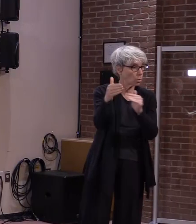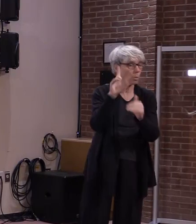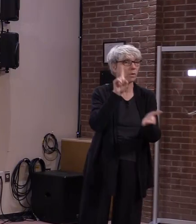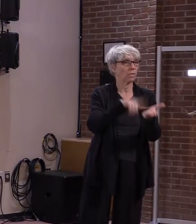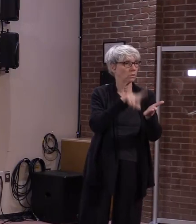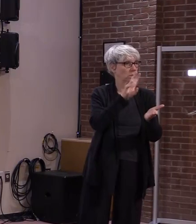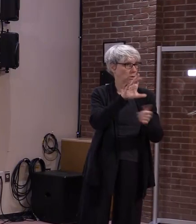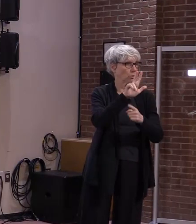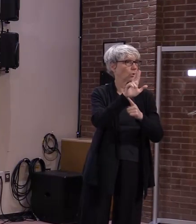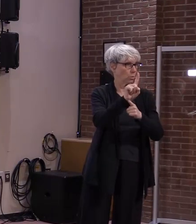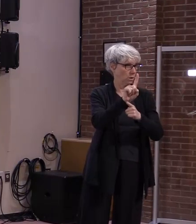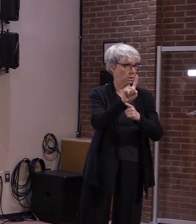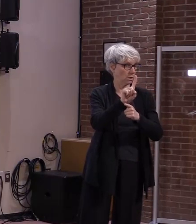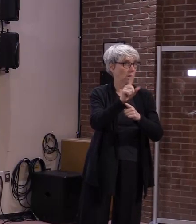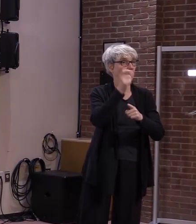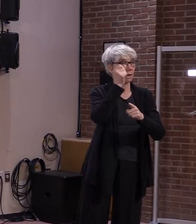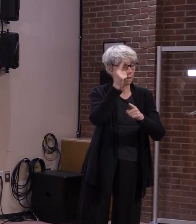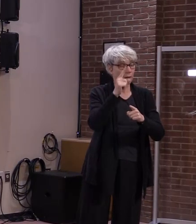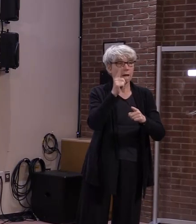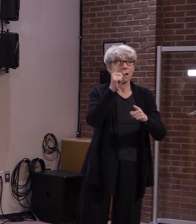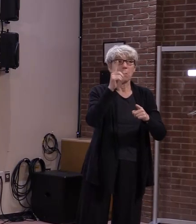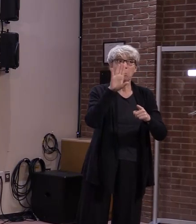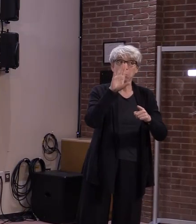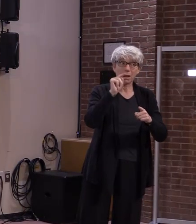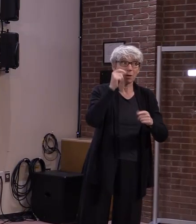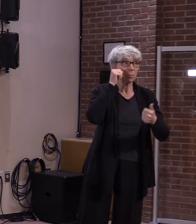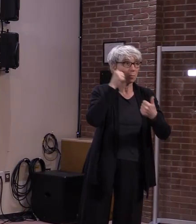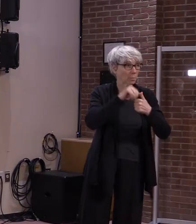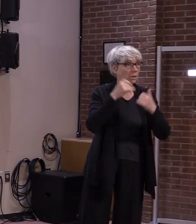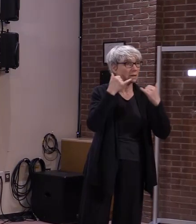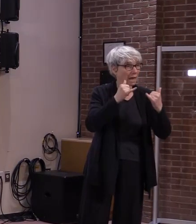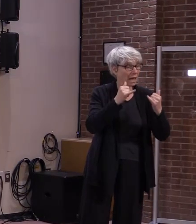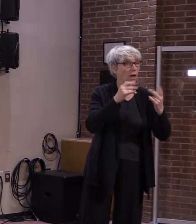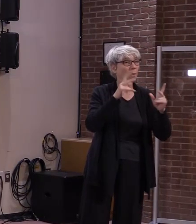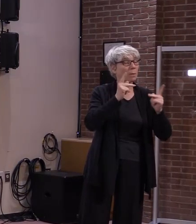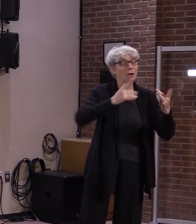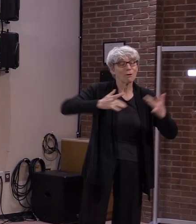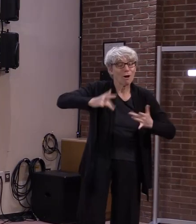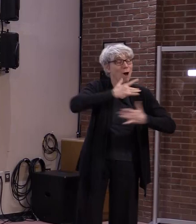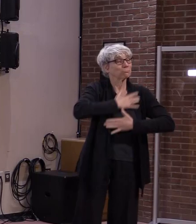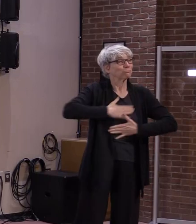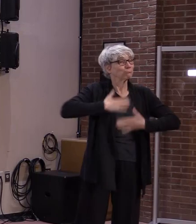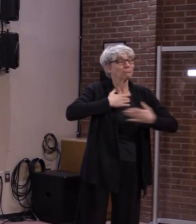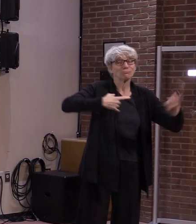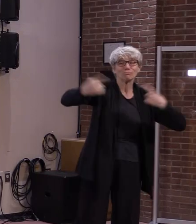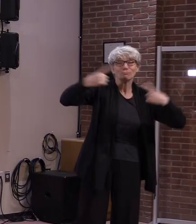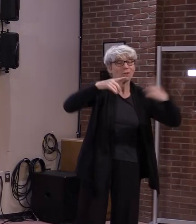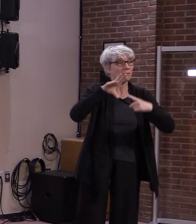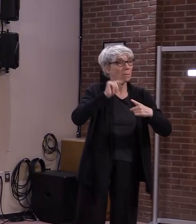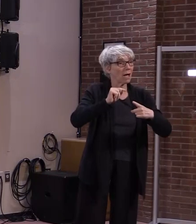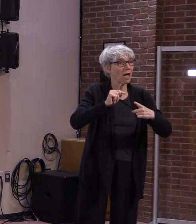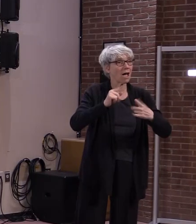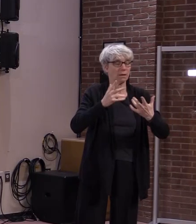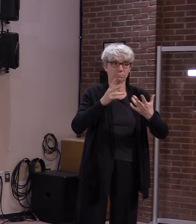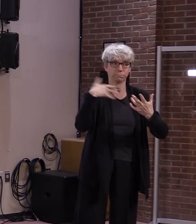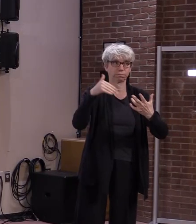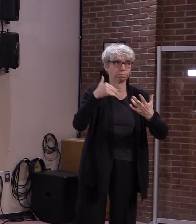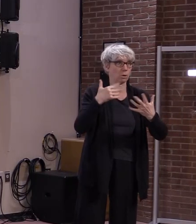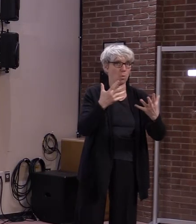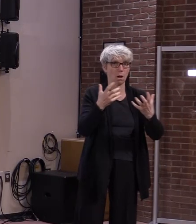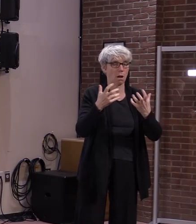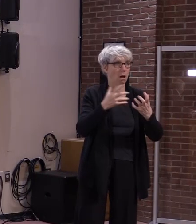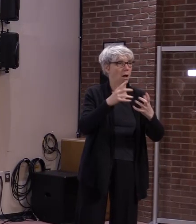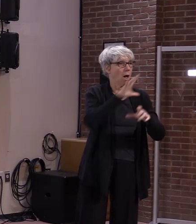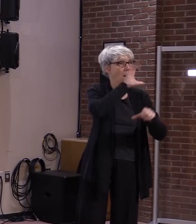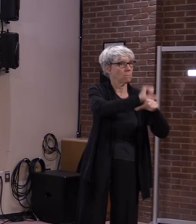capacity every day in the hotel motels in terms of rooms as the state